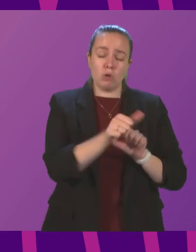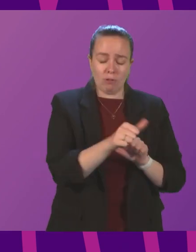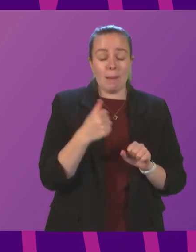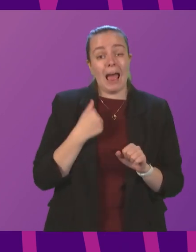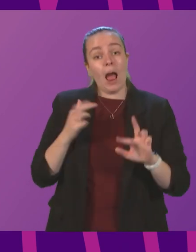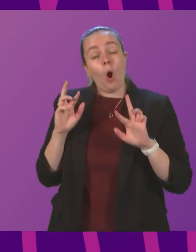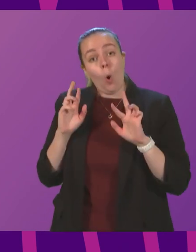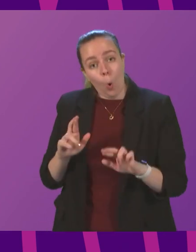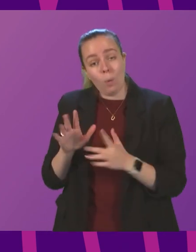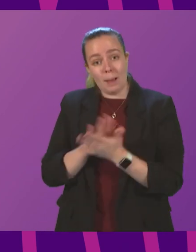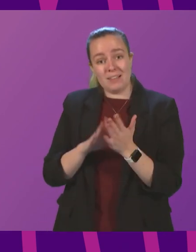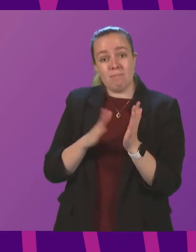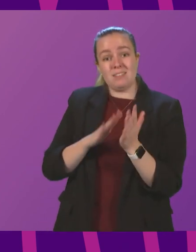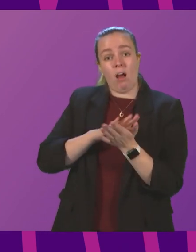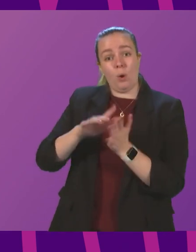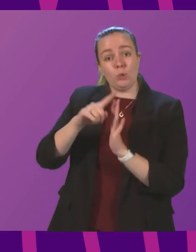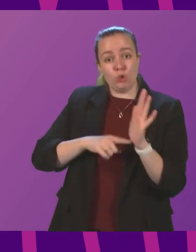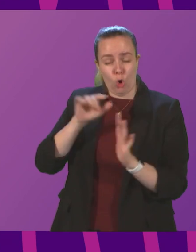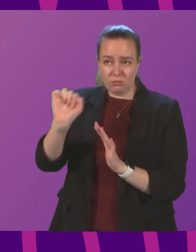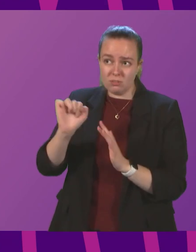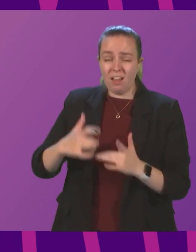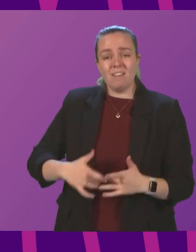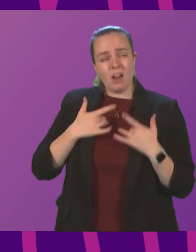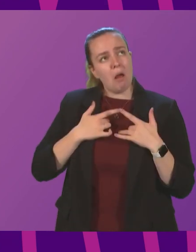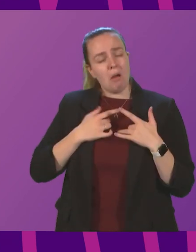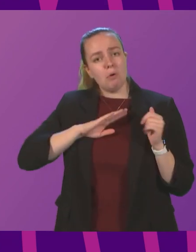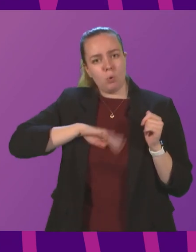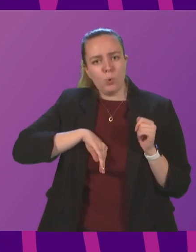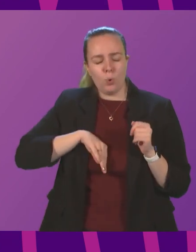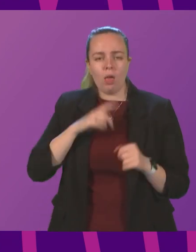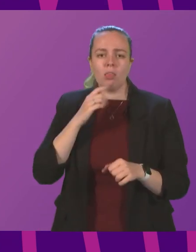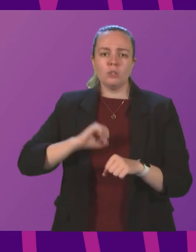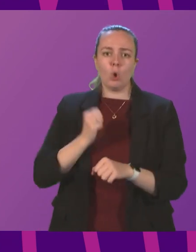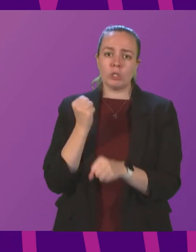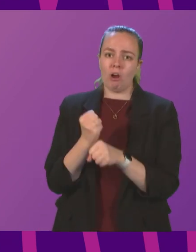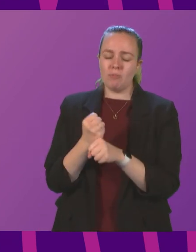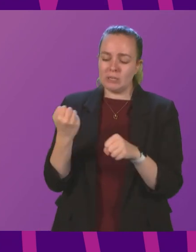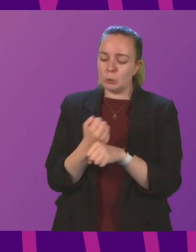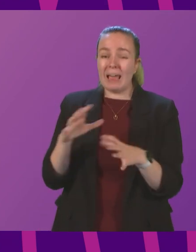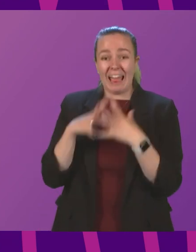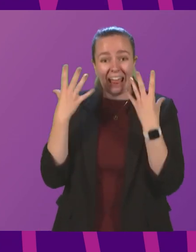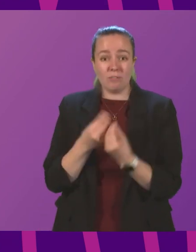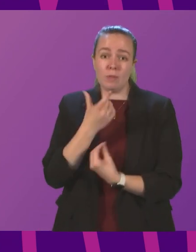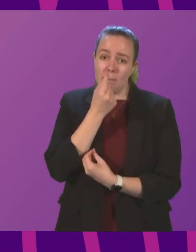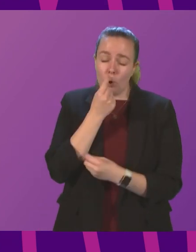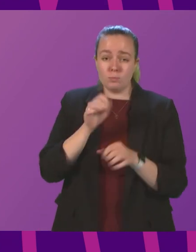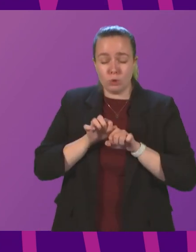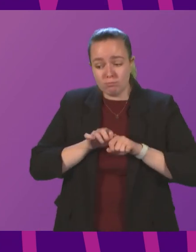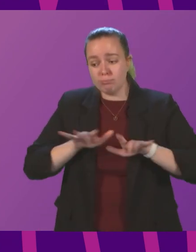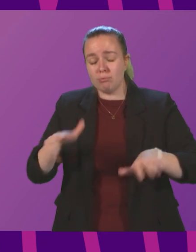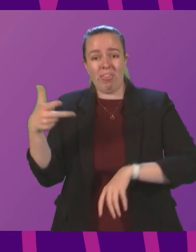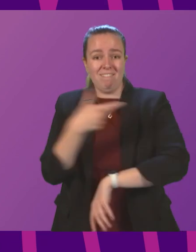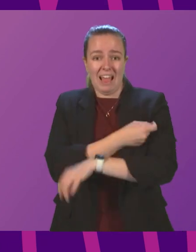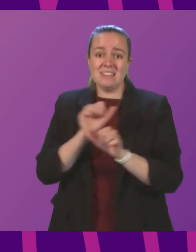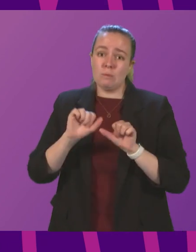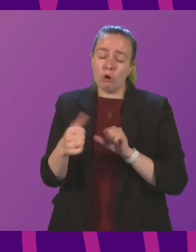hope that that might give Mr Halcroft-Johnson some reassurance that the Scottish Government is doing everything it can to roll out the vaccination programme